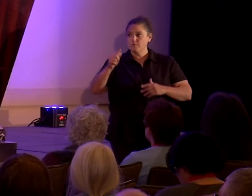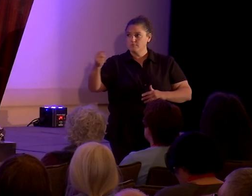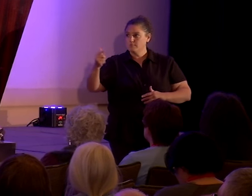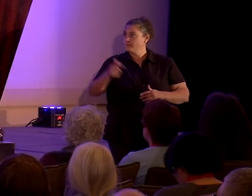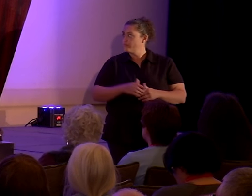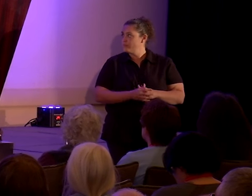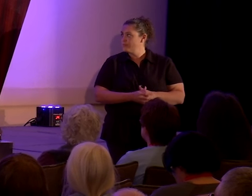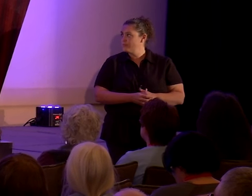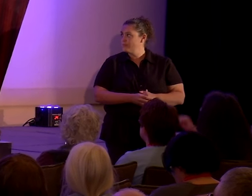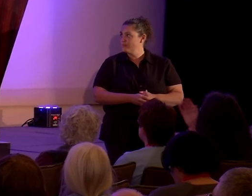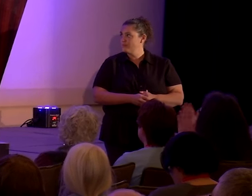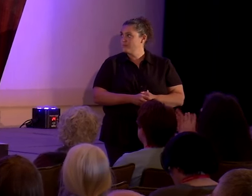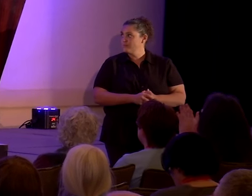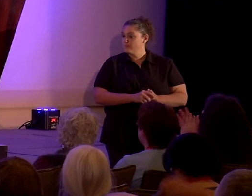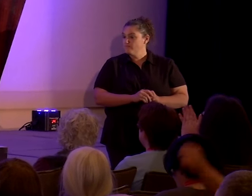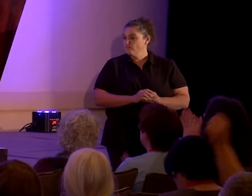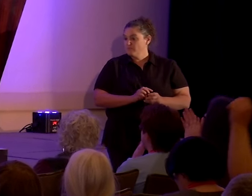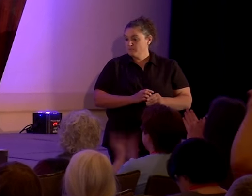just hugging him.